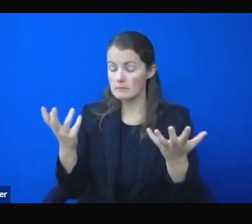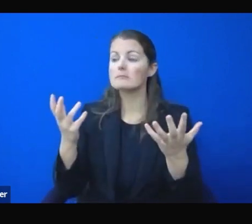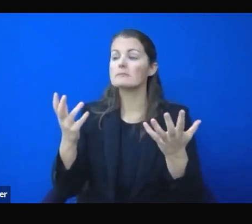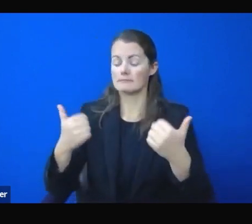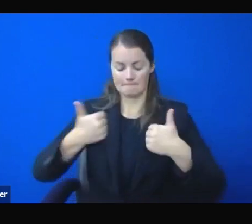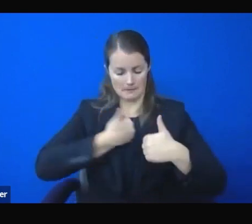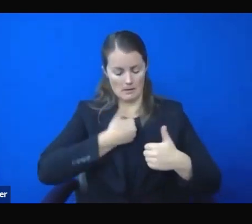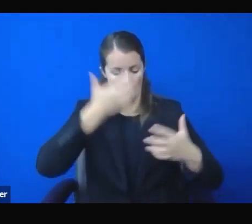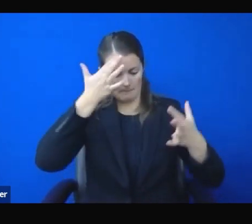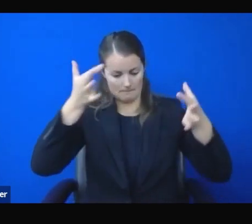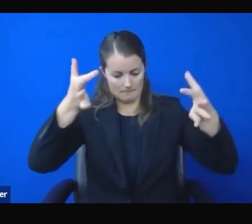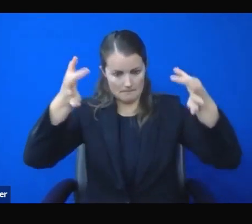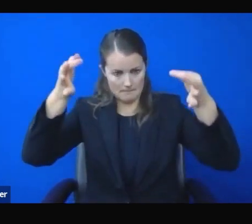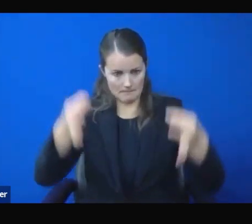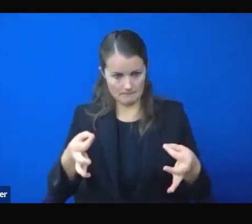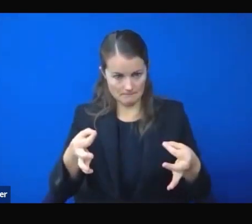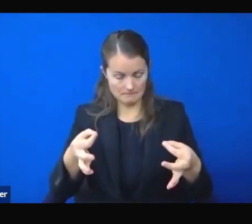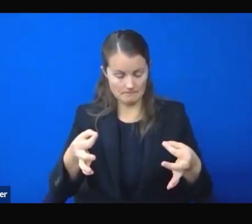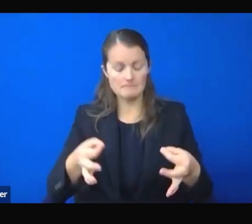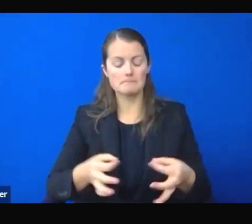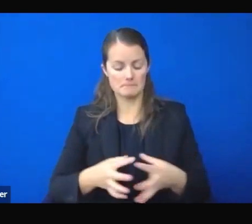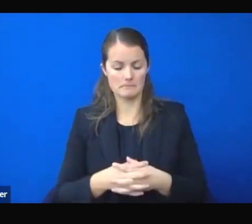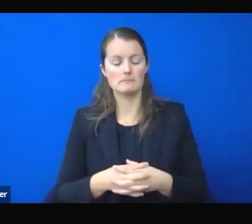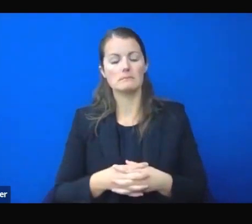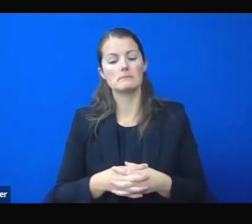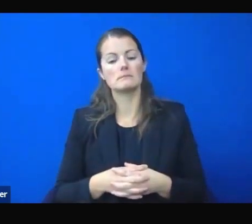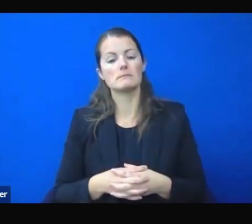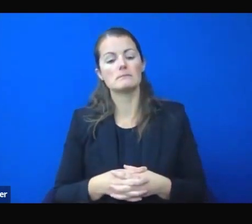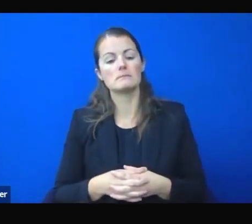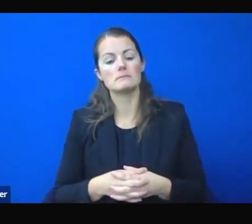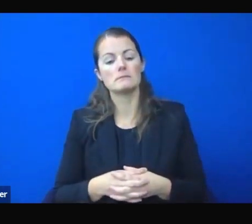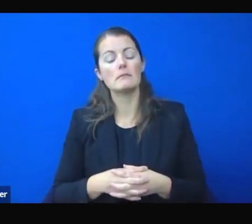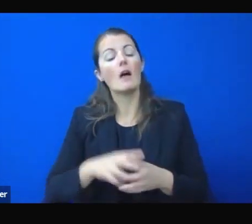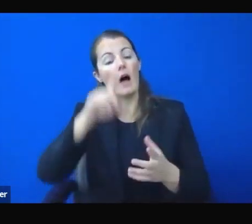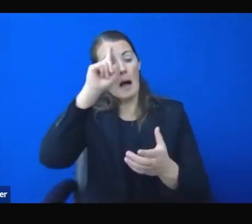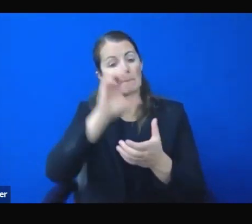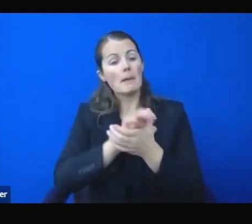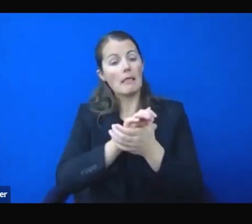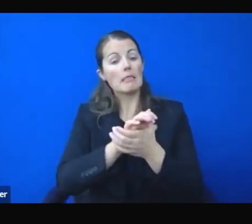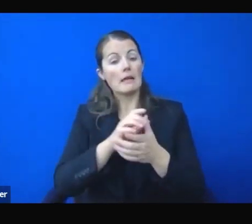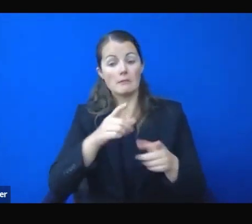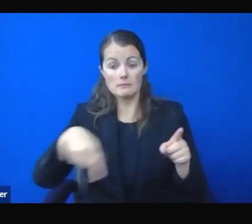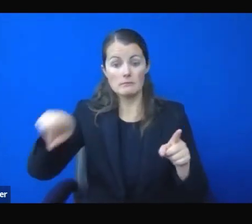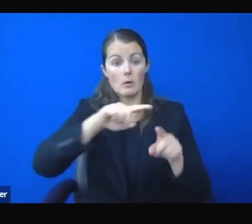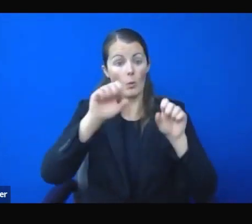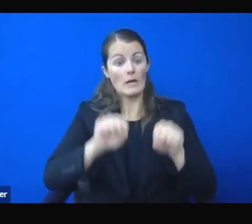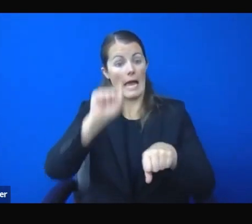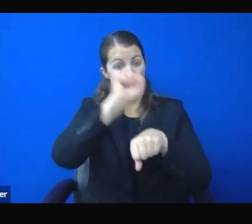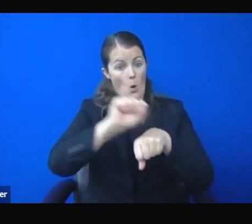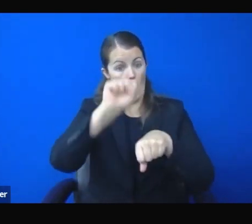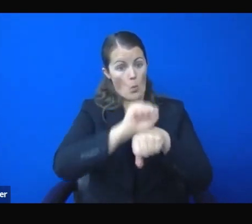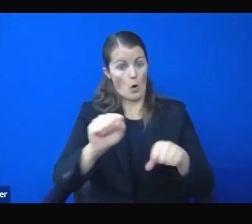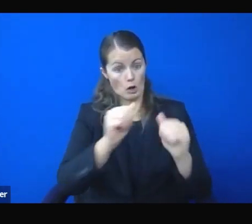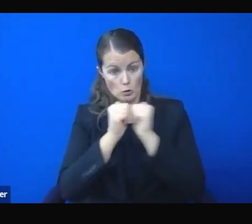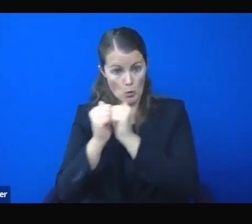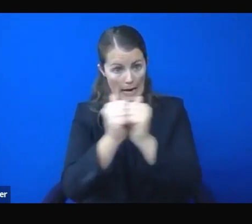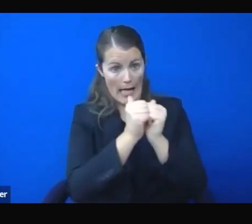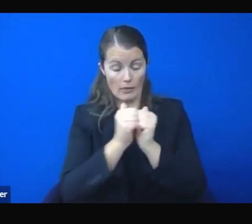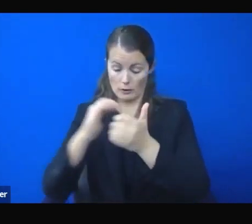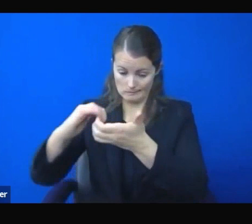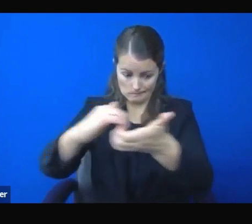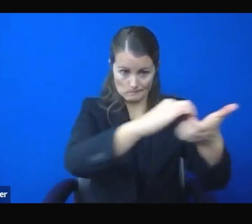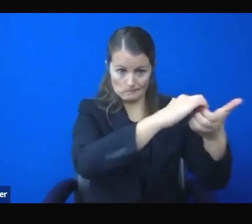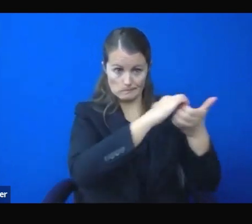restrictions implemented during this pause. I believe that we can all work together to make sure we maximize the benefits of these mitigation measures.